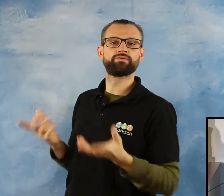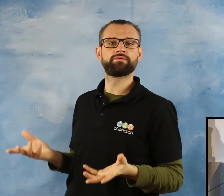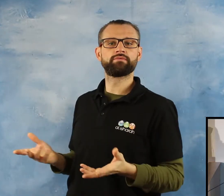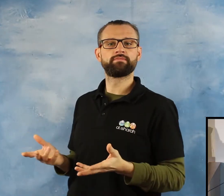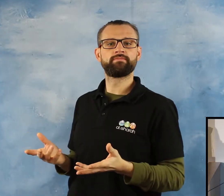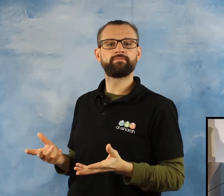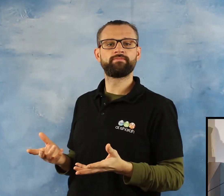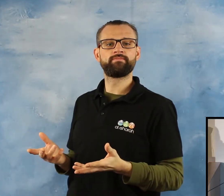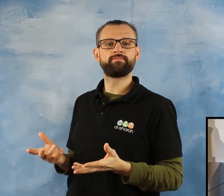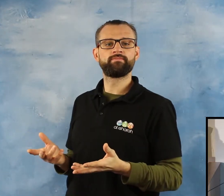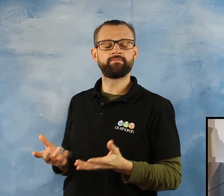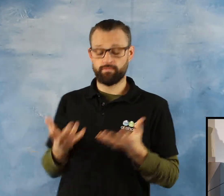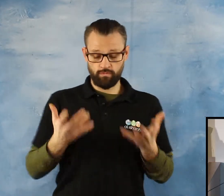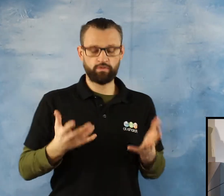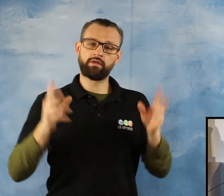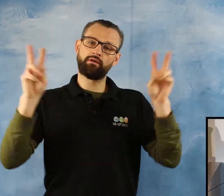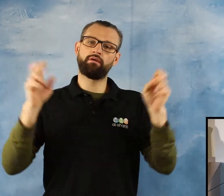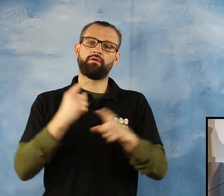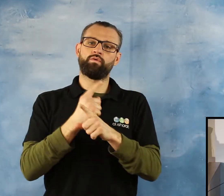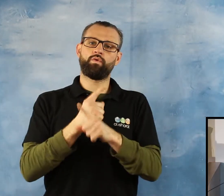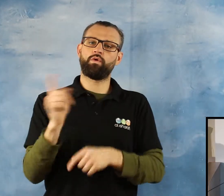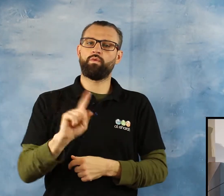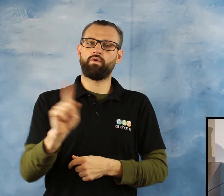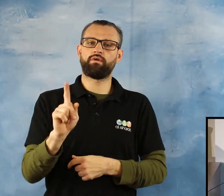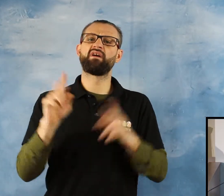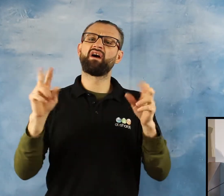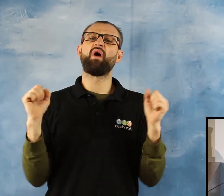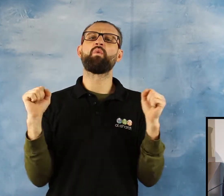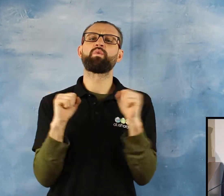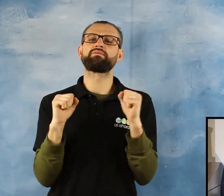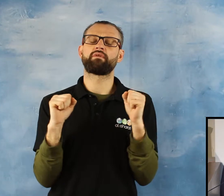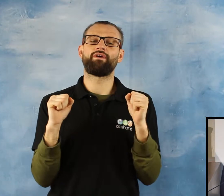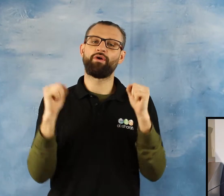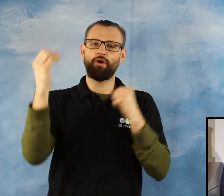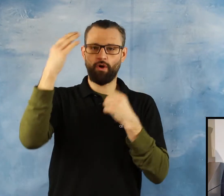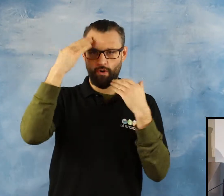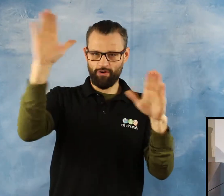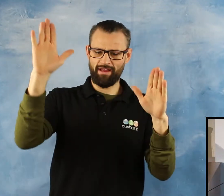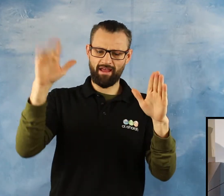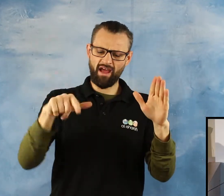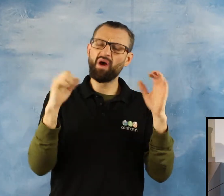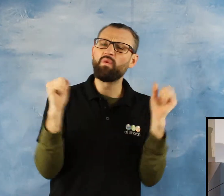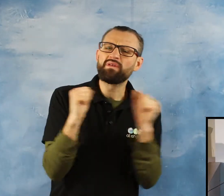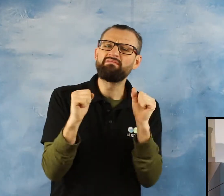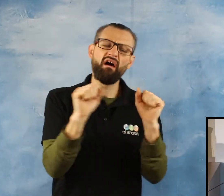this winter holiday and also the winter itself. Winter itself, when